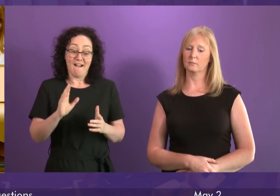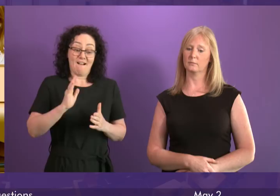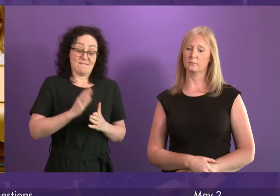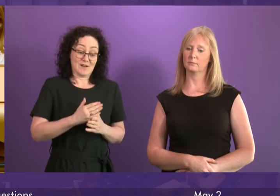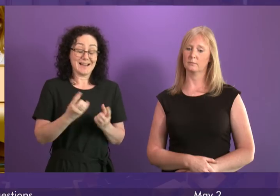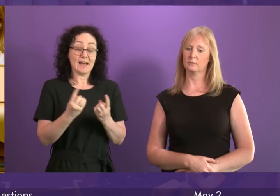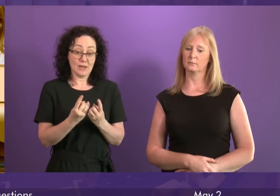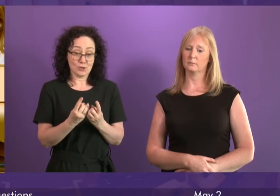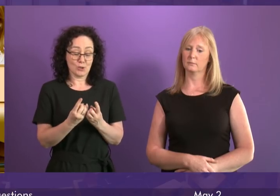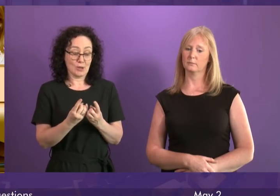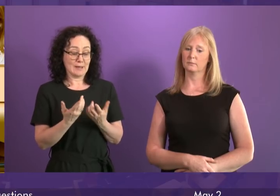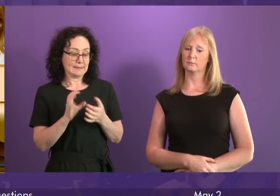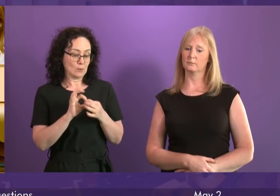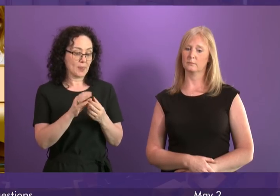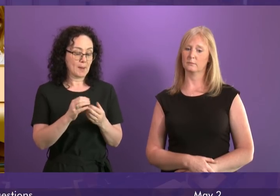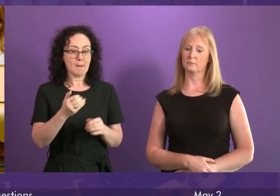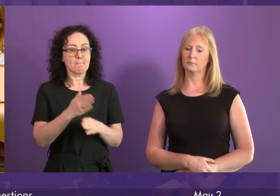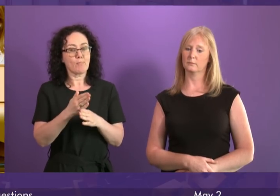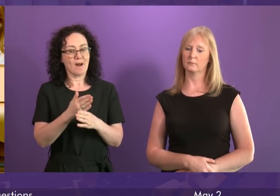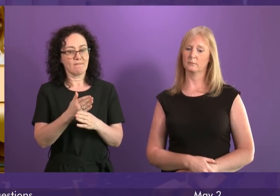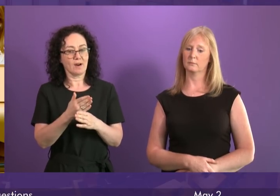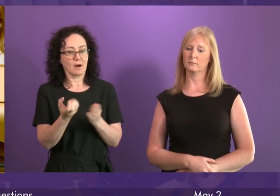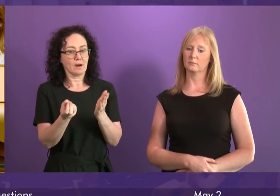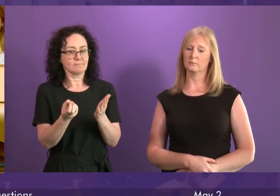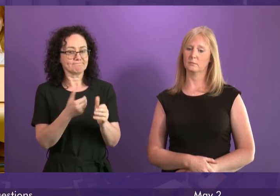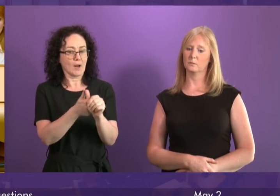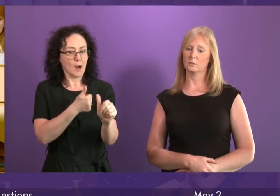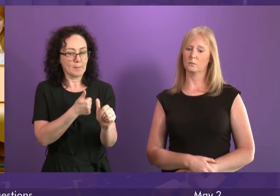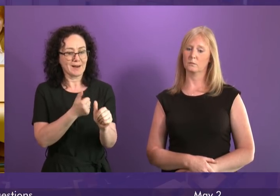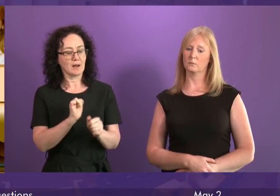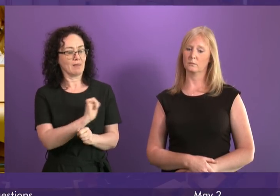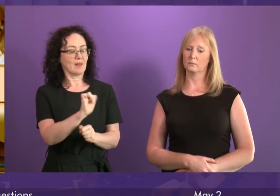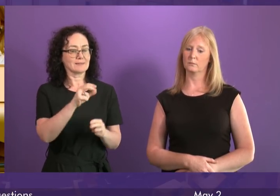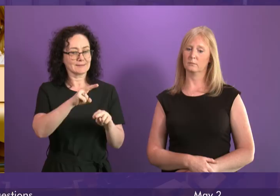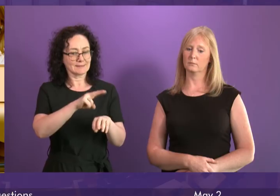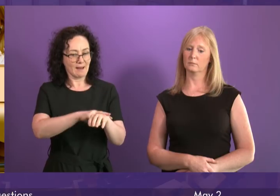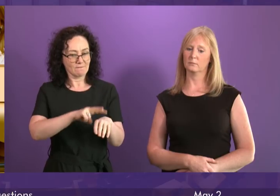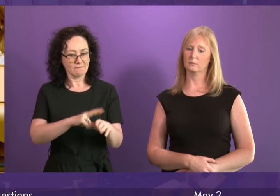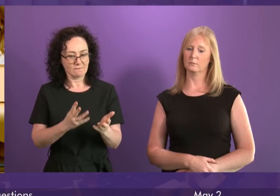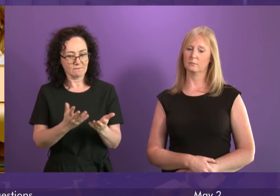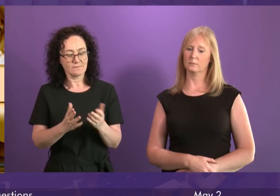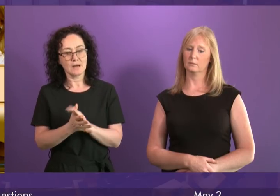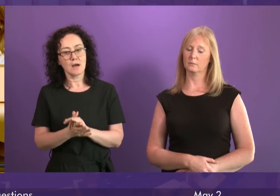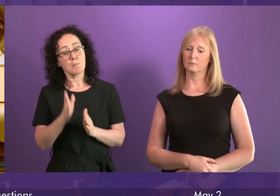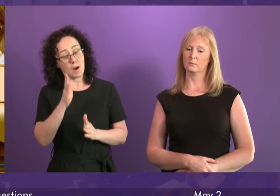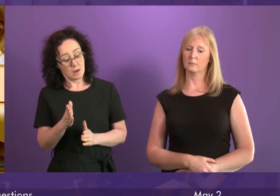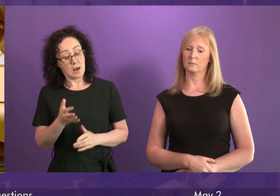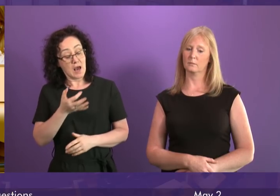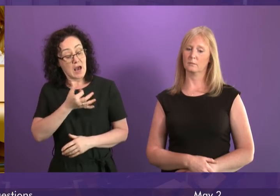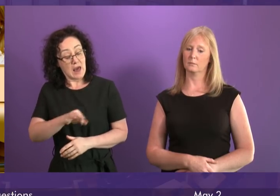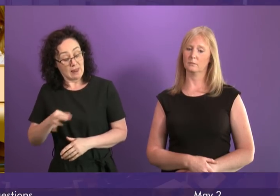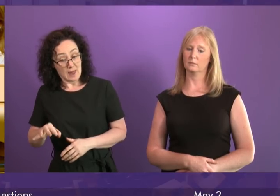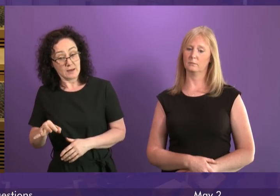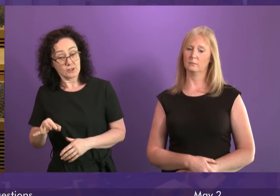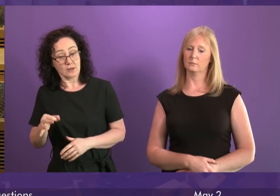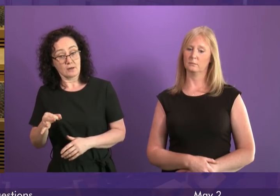foremost an issue between a private contractor and their staff. That said, NHS Lanarkshire is actively trying to resolve the